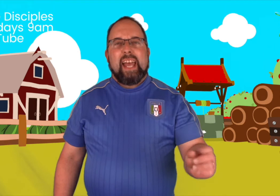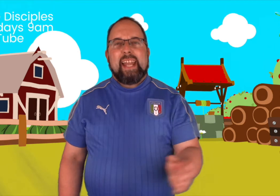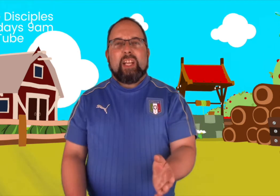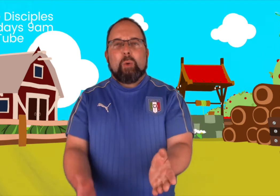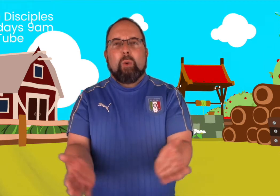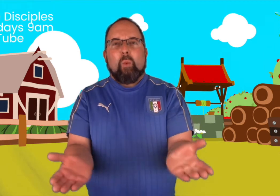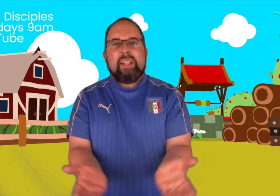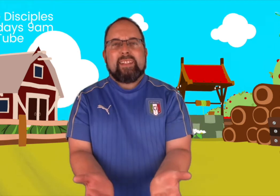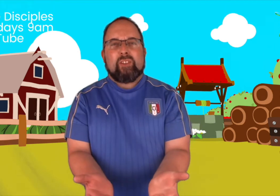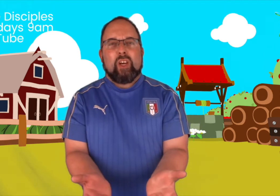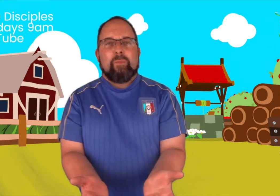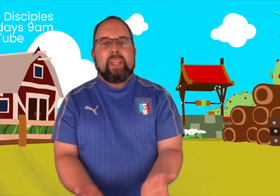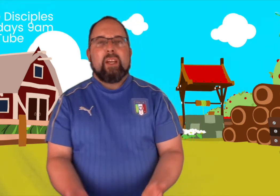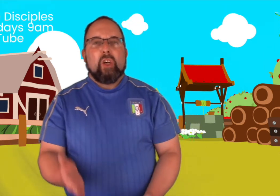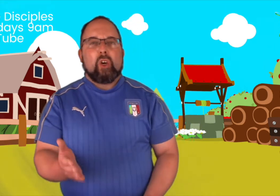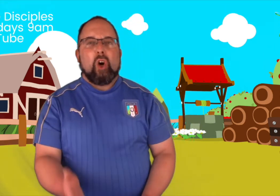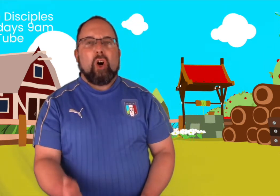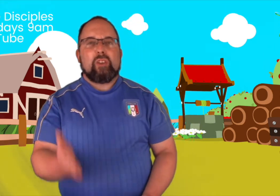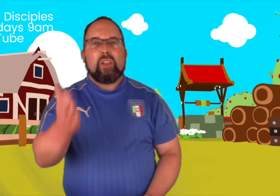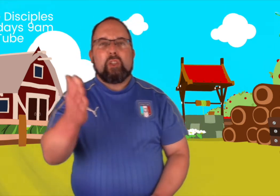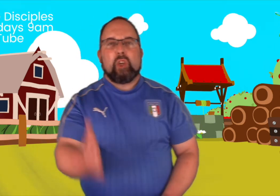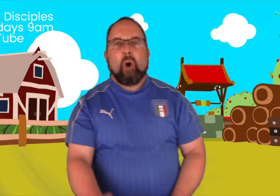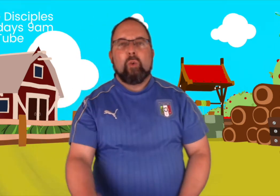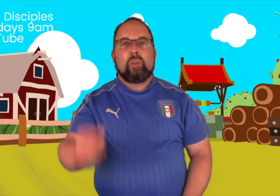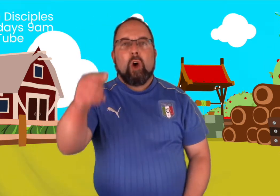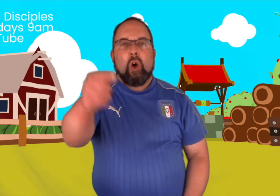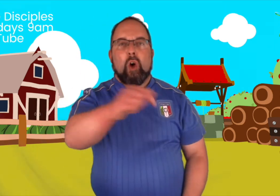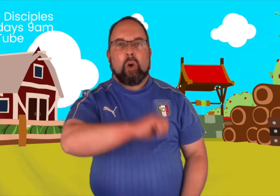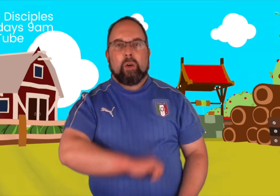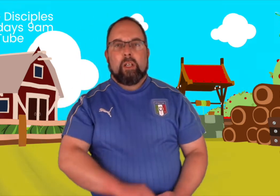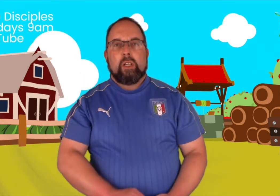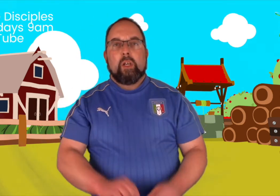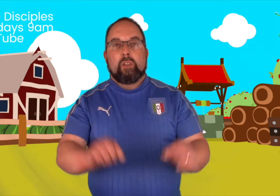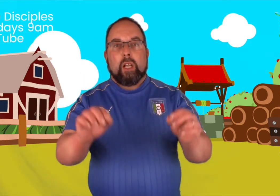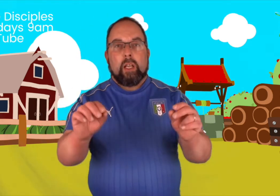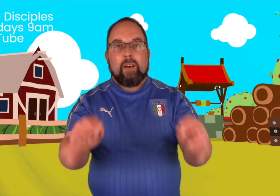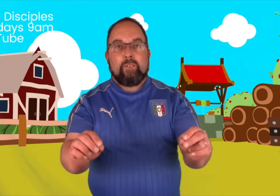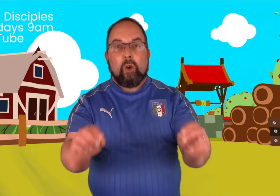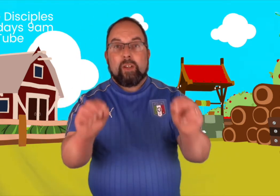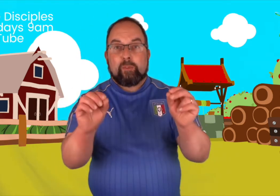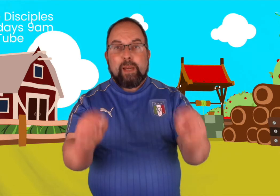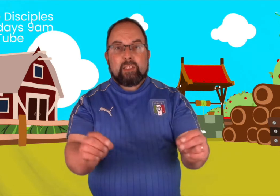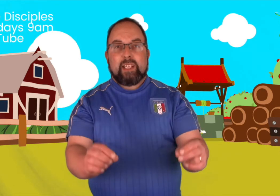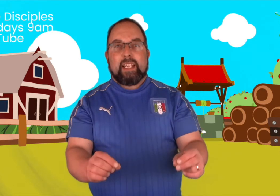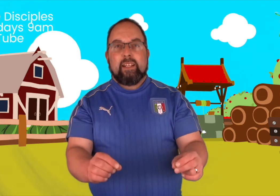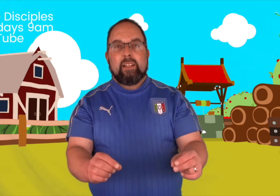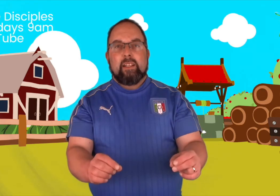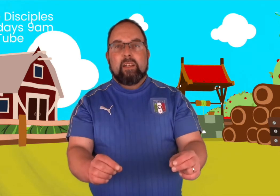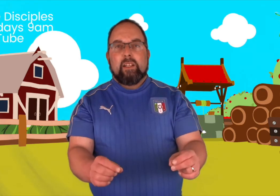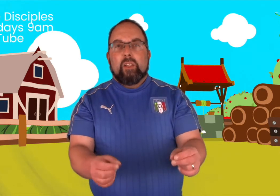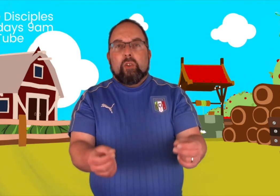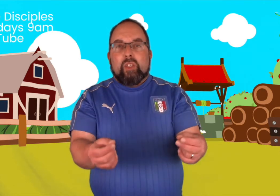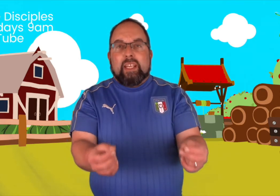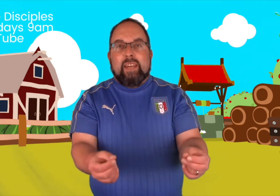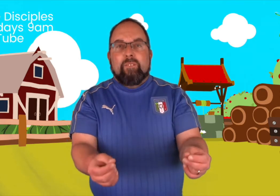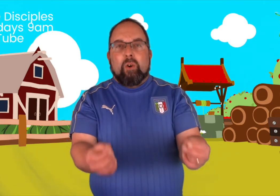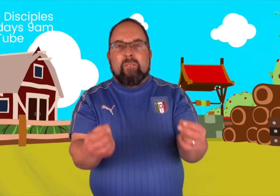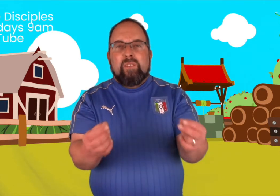that no one wanted her, God chose her, to love her especially, to give her a very